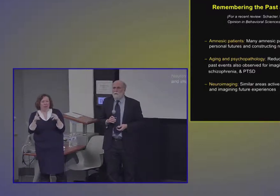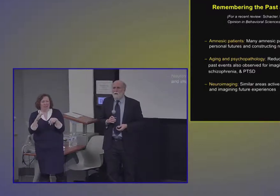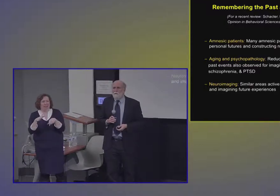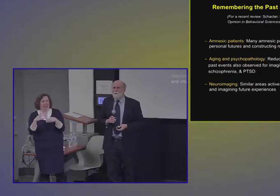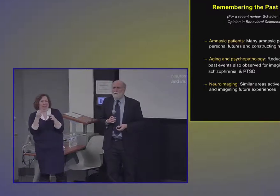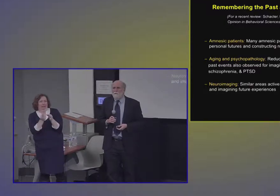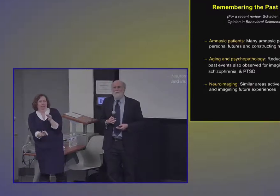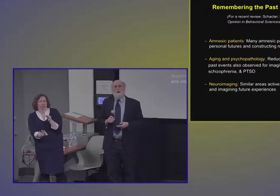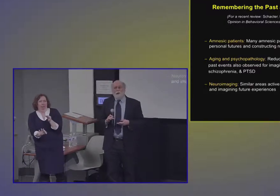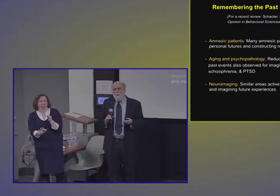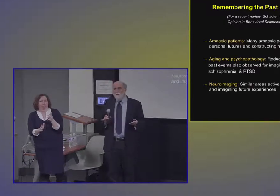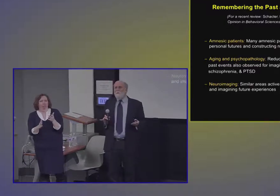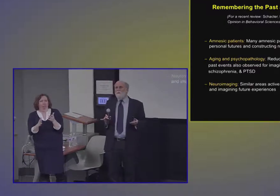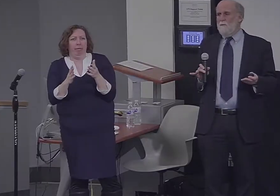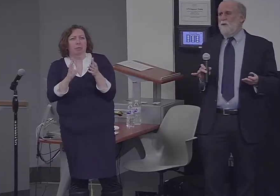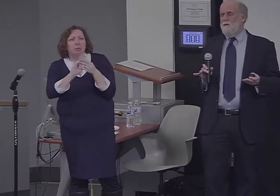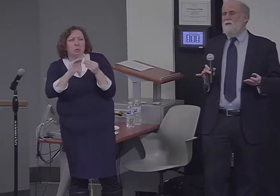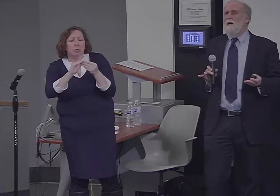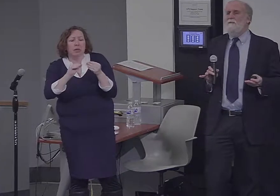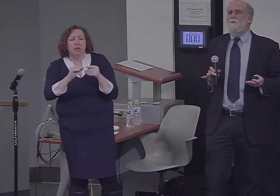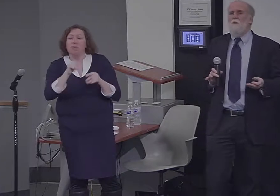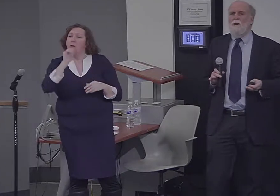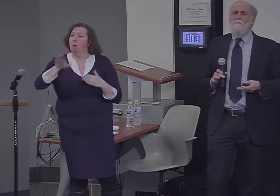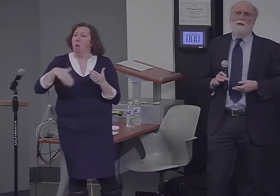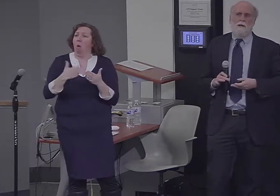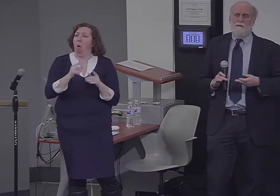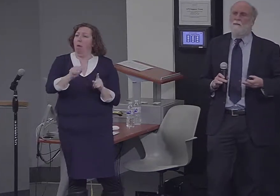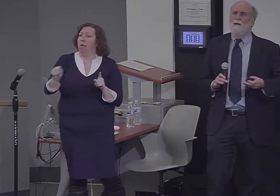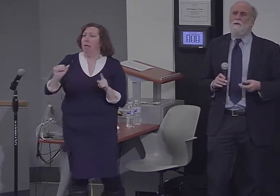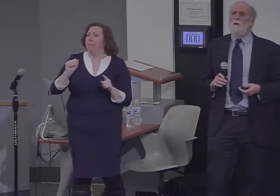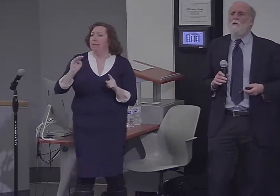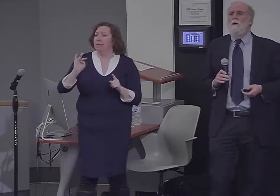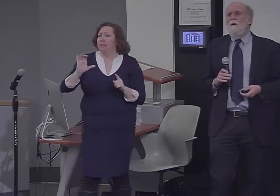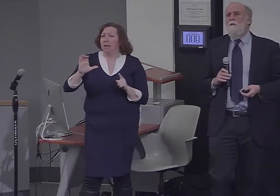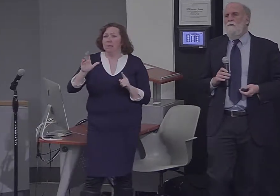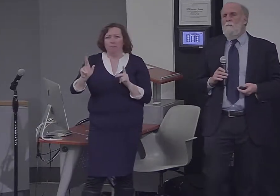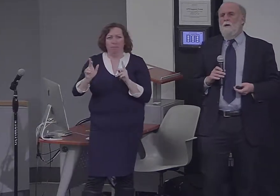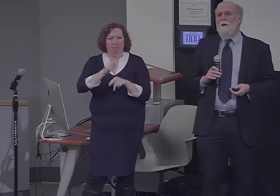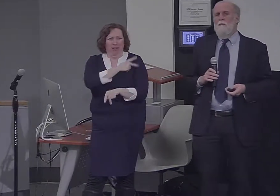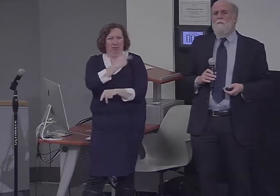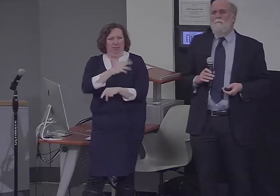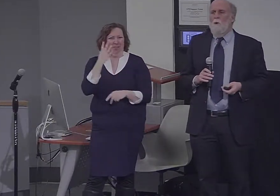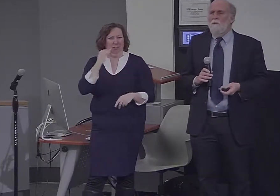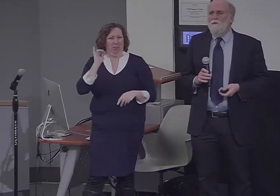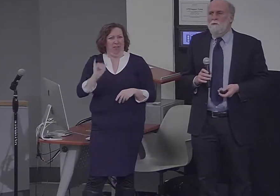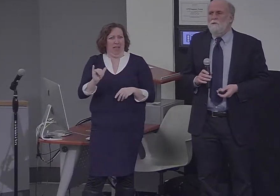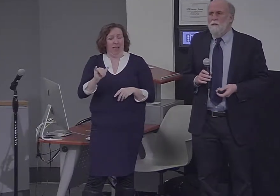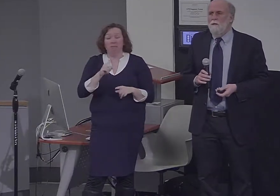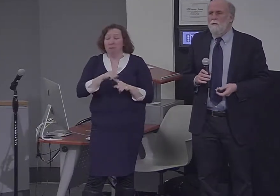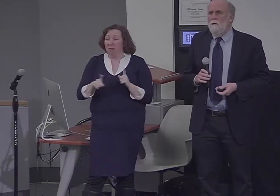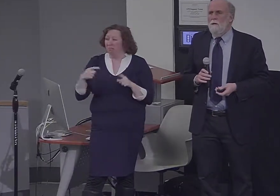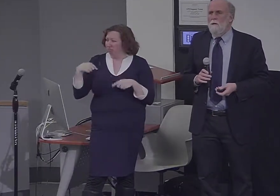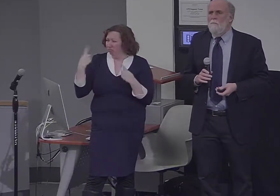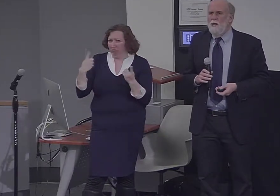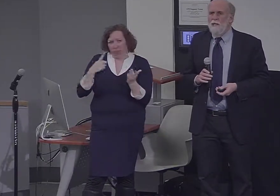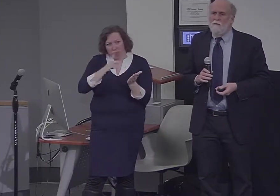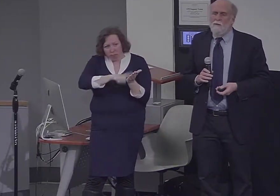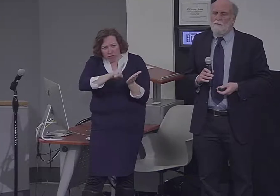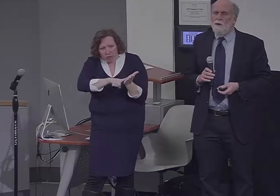amnesia do. Not all amnesic patients have this problem, but I think we now know from more research that many of them, perhaps